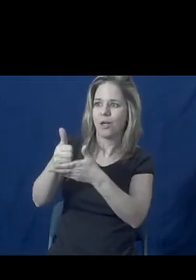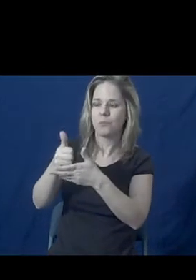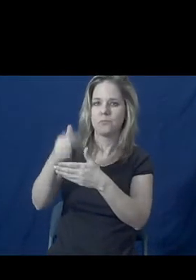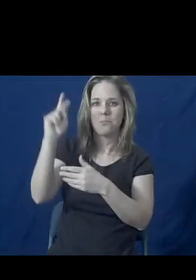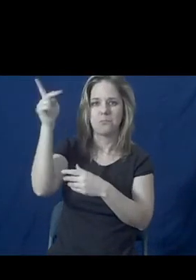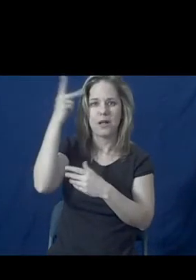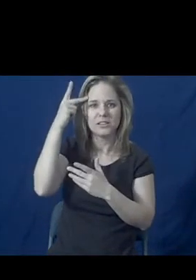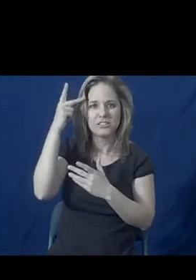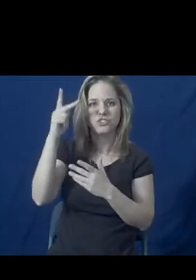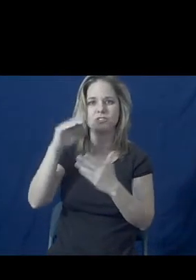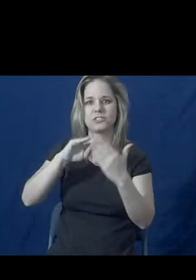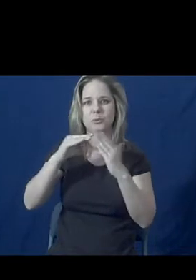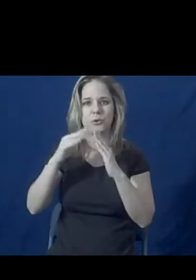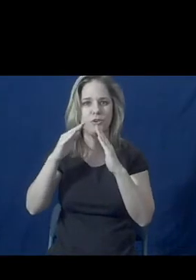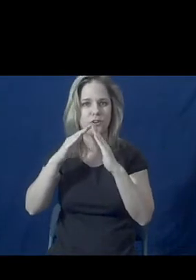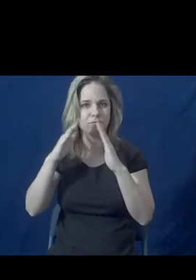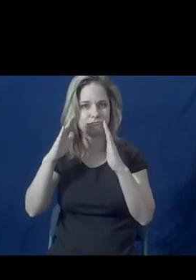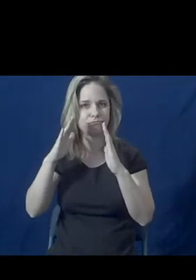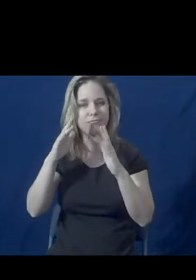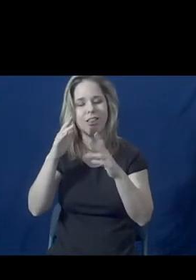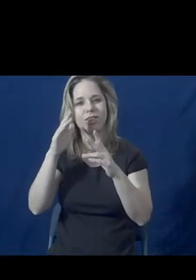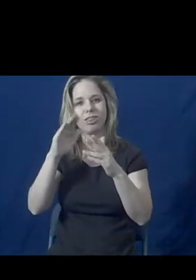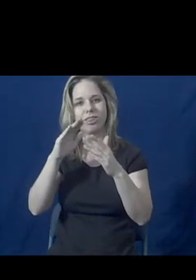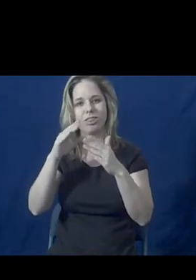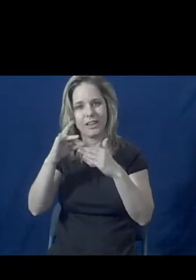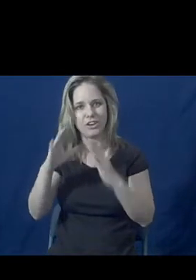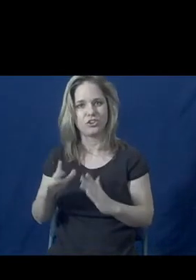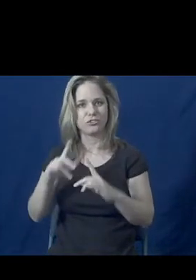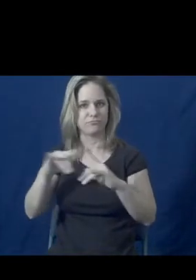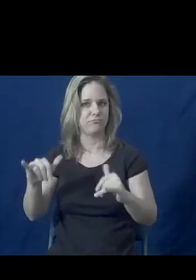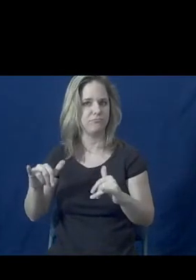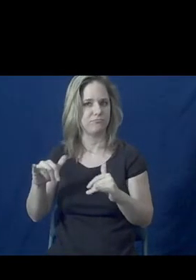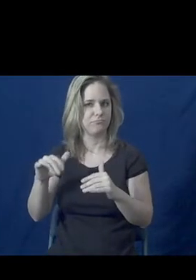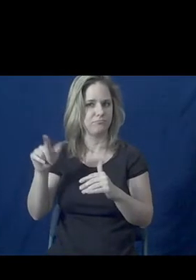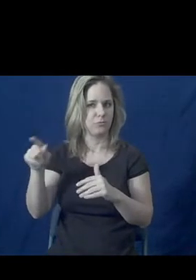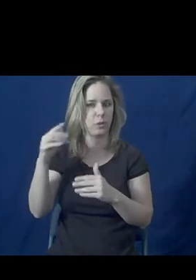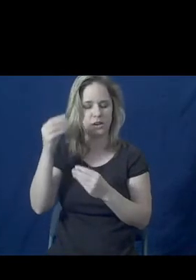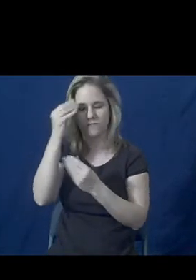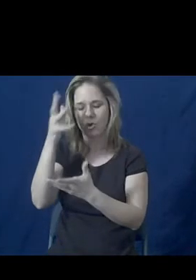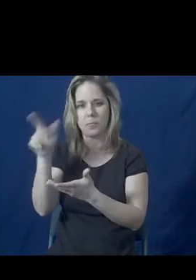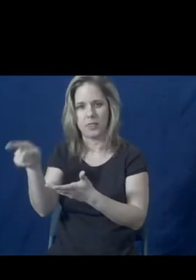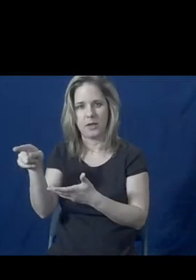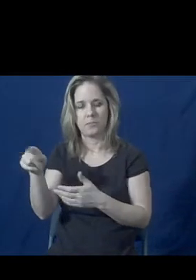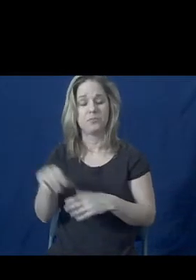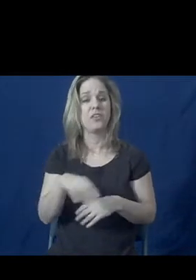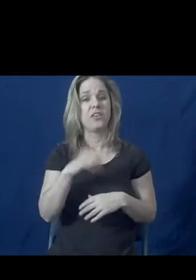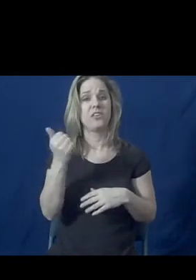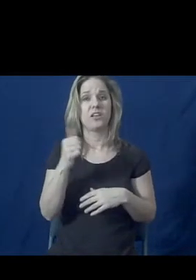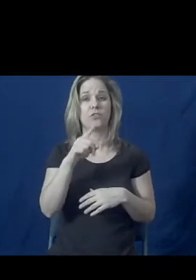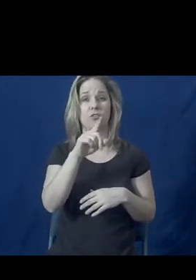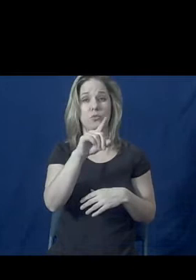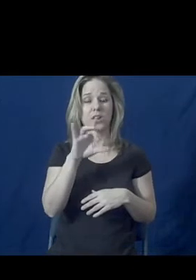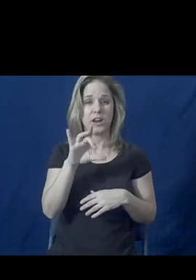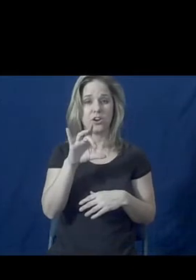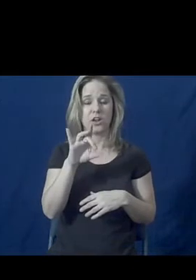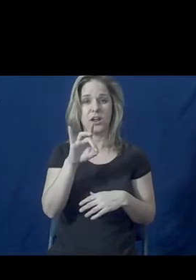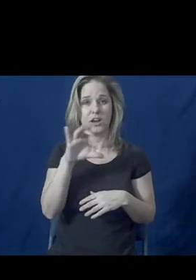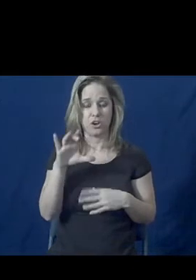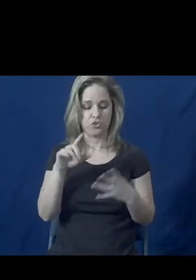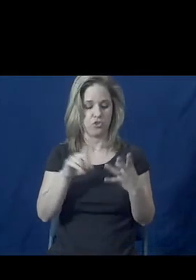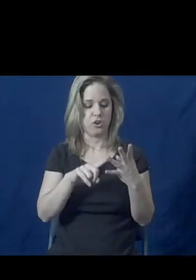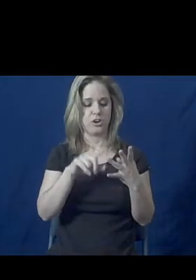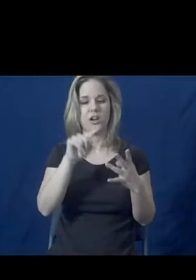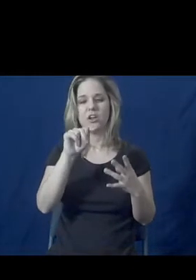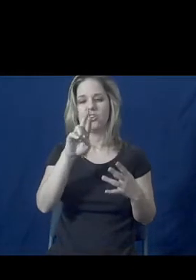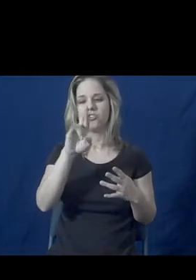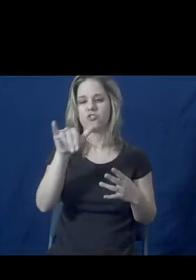with politicians, community leaders, and the like. And the fourth thing is represented by 800 TriNova. We